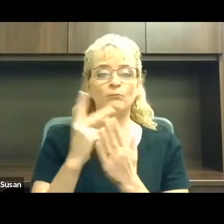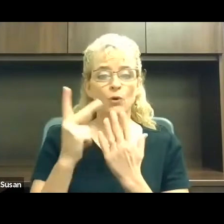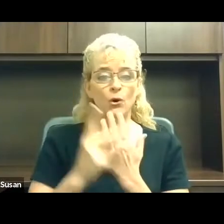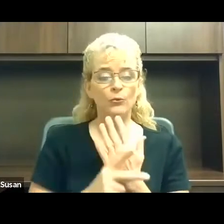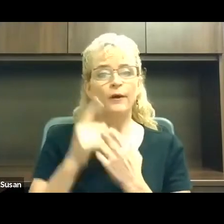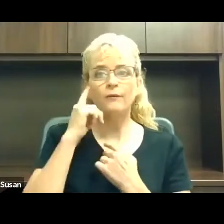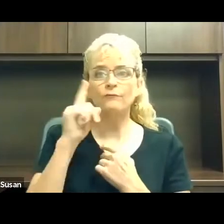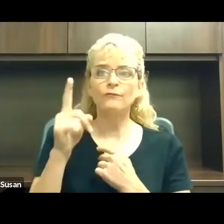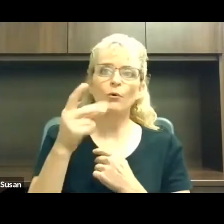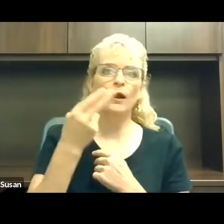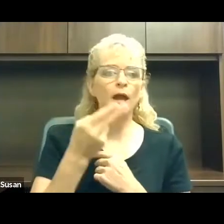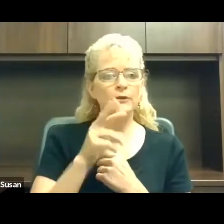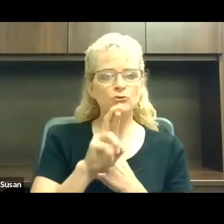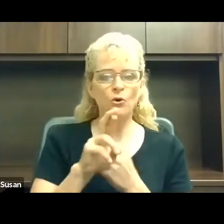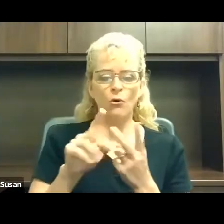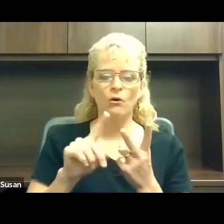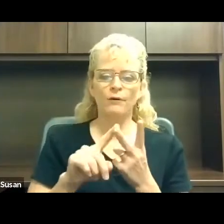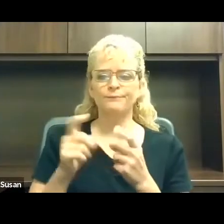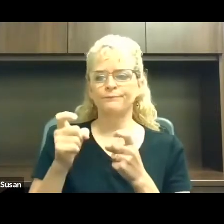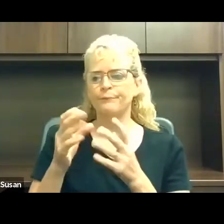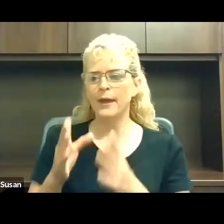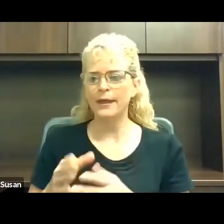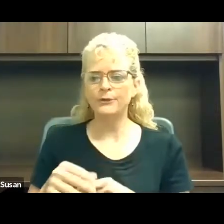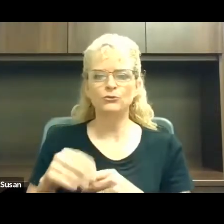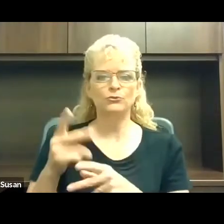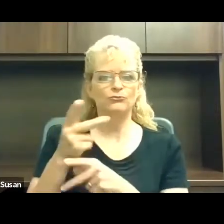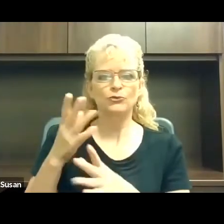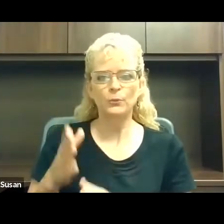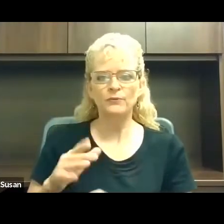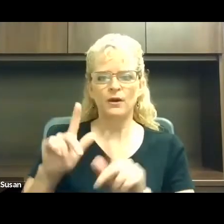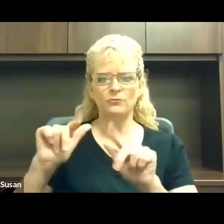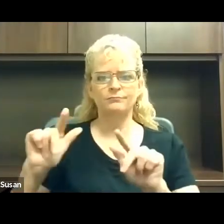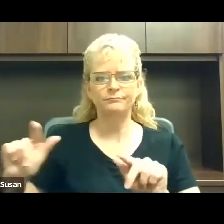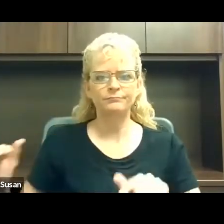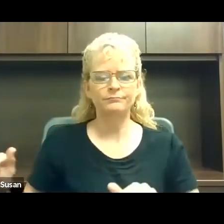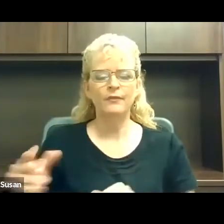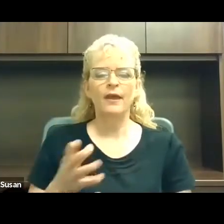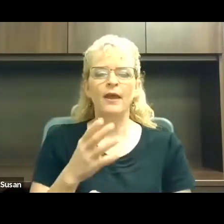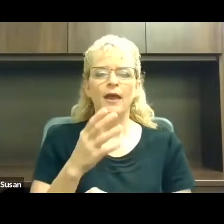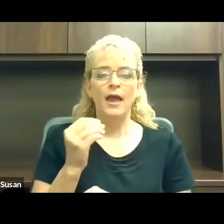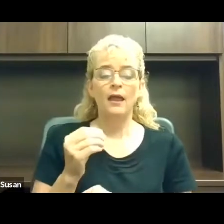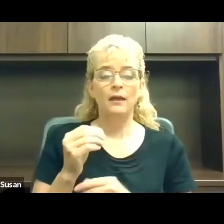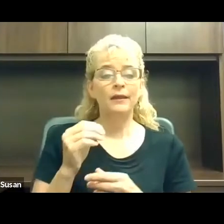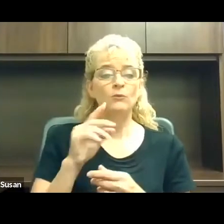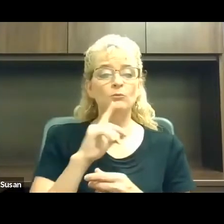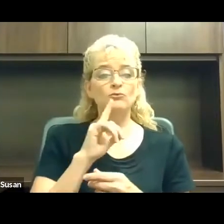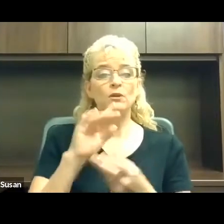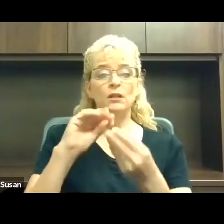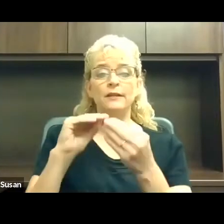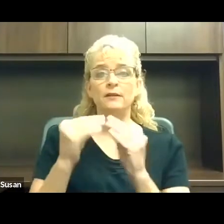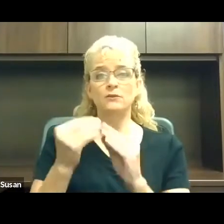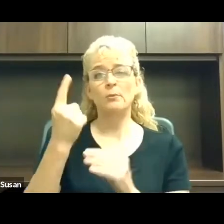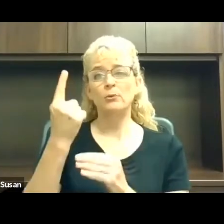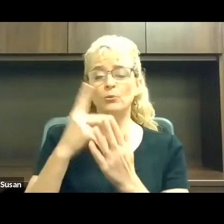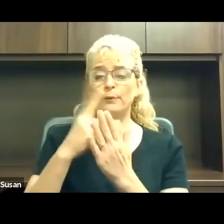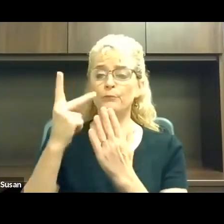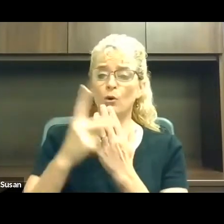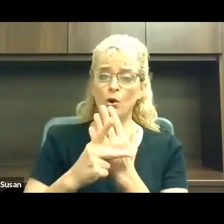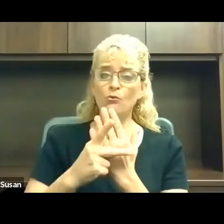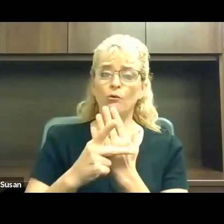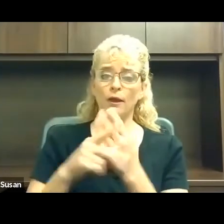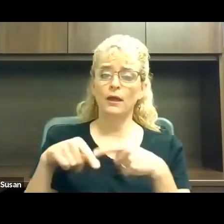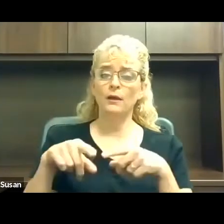and HR and administrators. It became the number one training program for SHRM during the early ADA days.